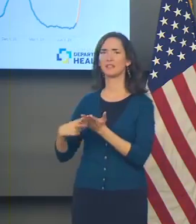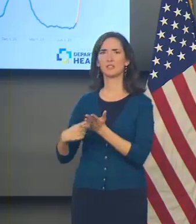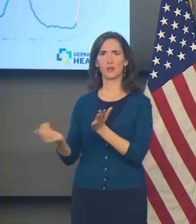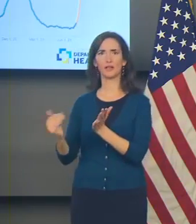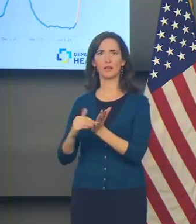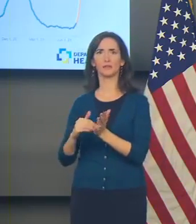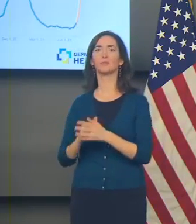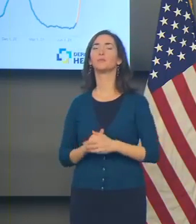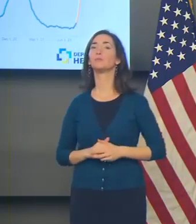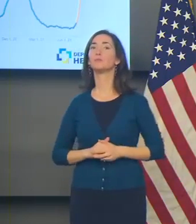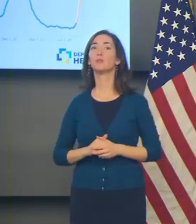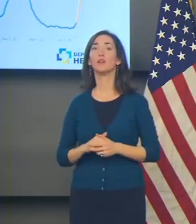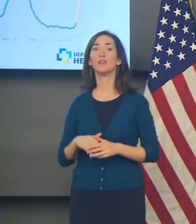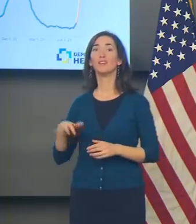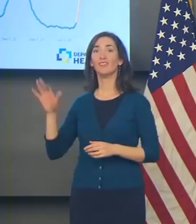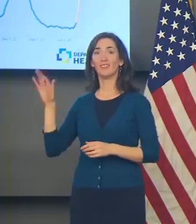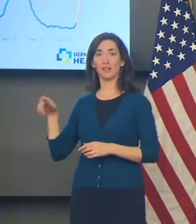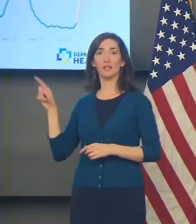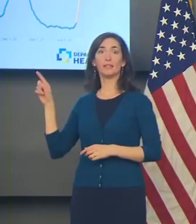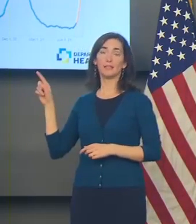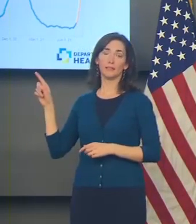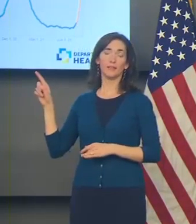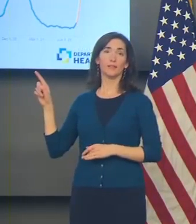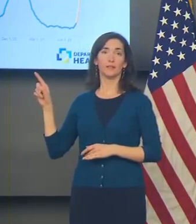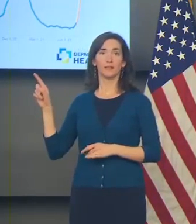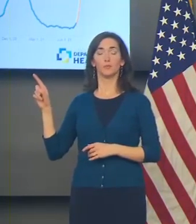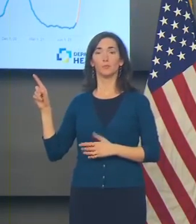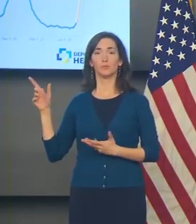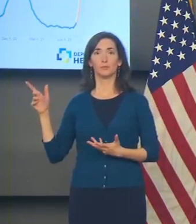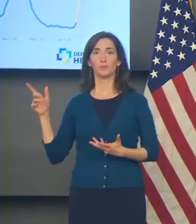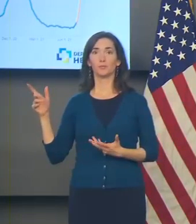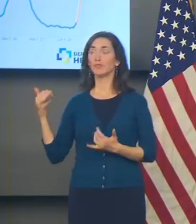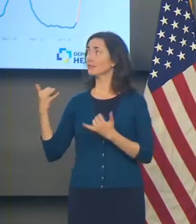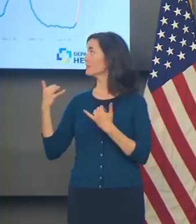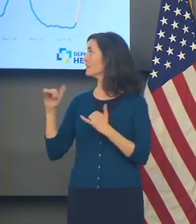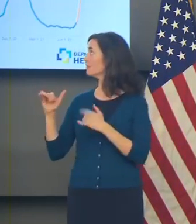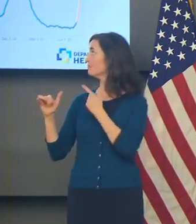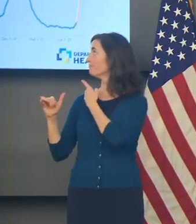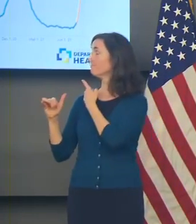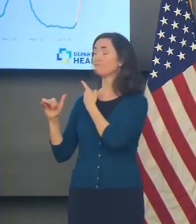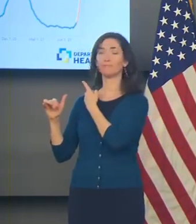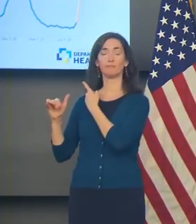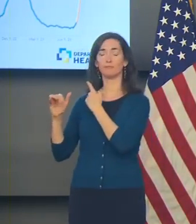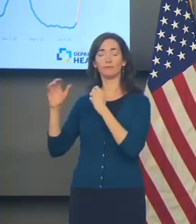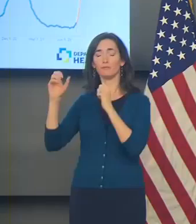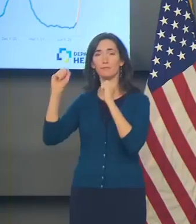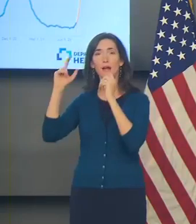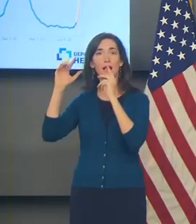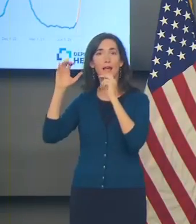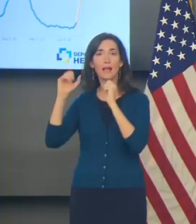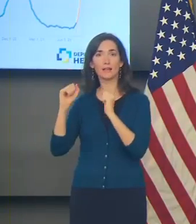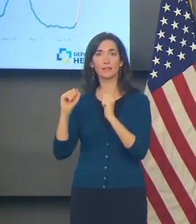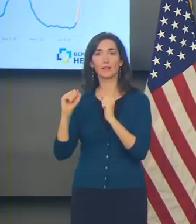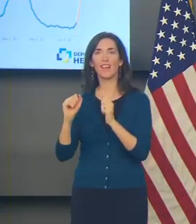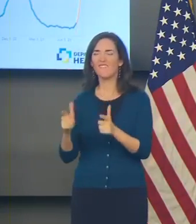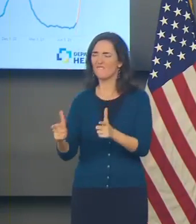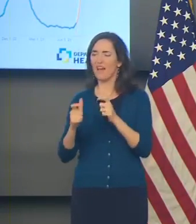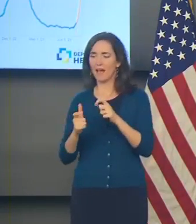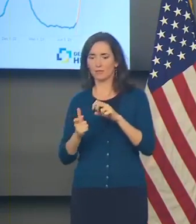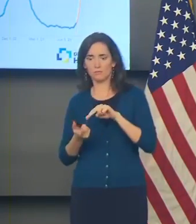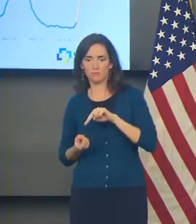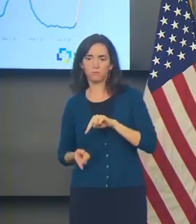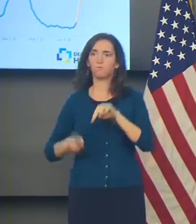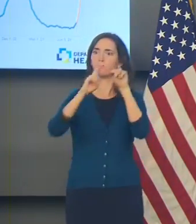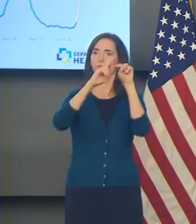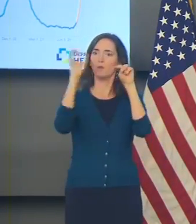it really does continue to be remarkable in how bad it has gotten so quickly,